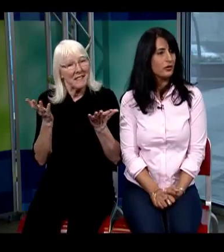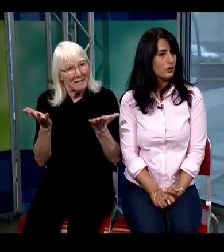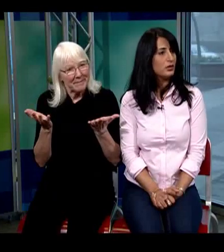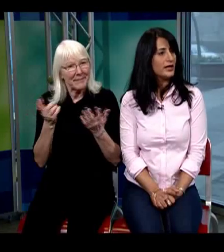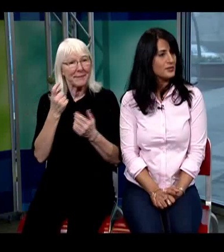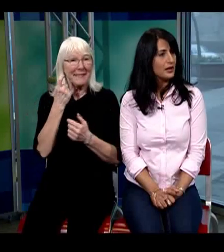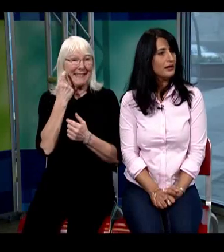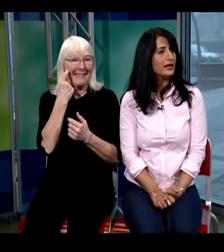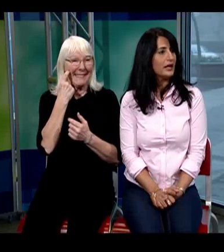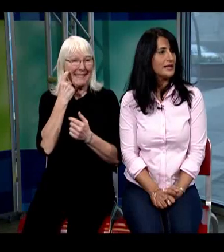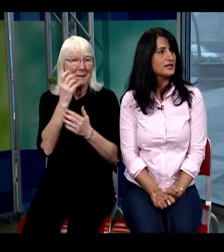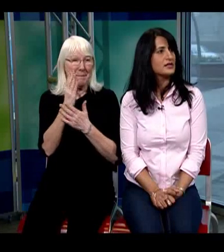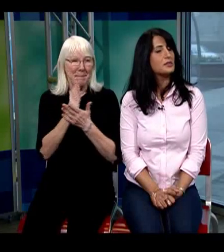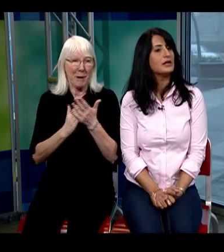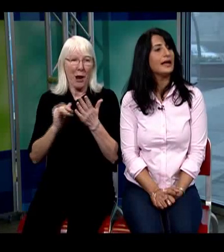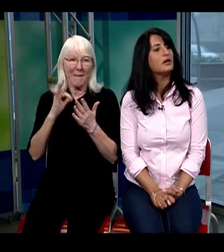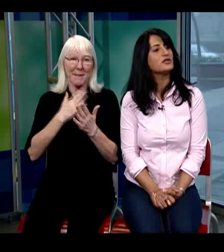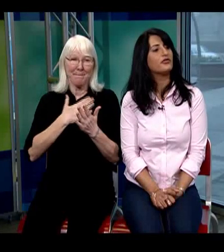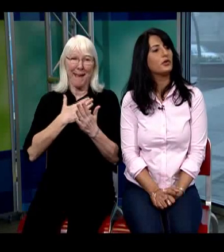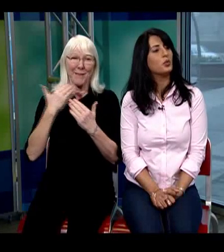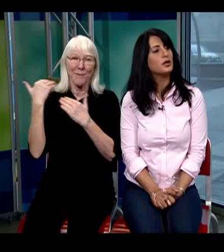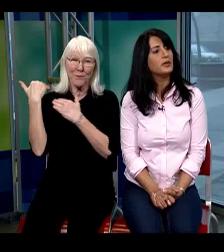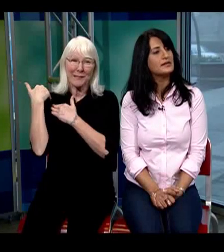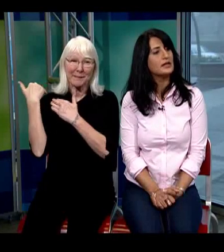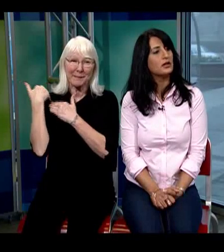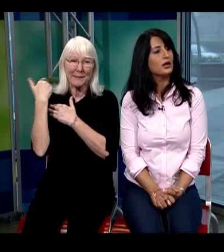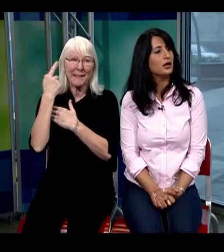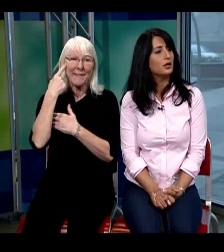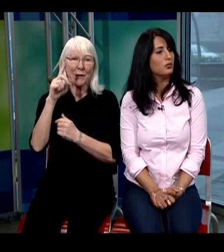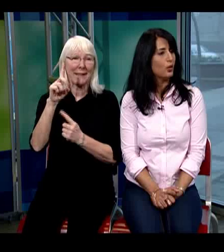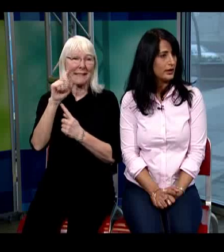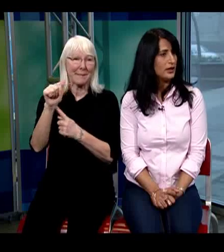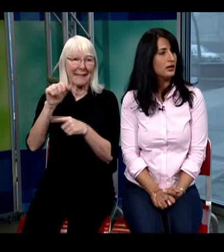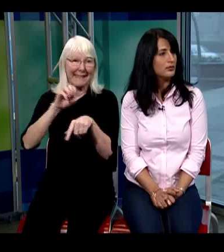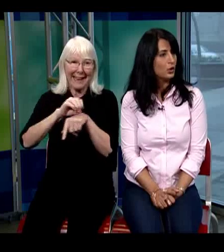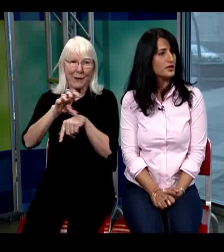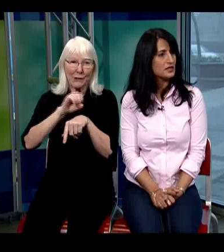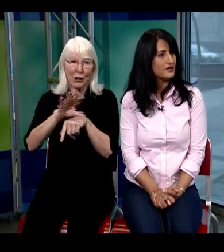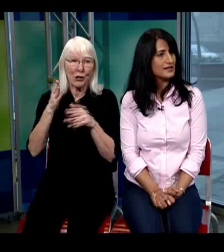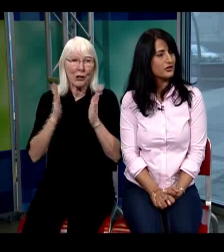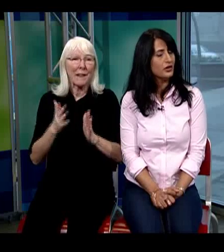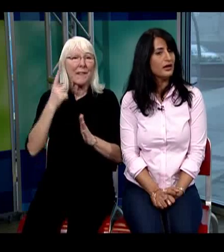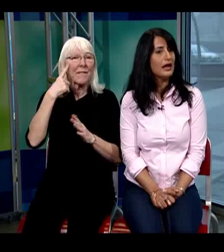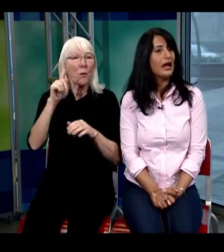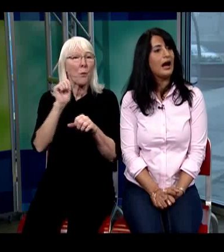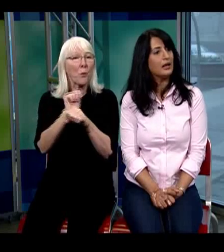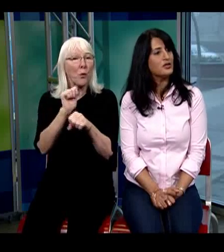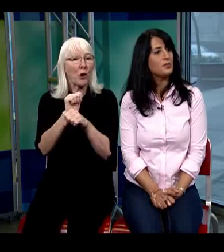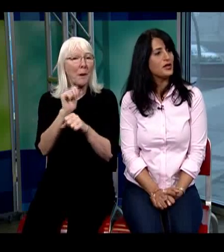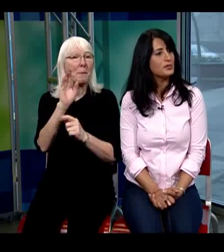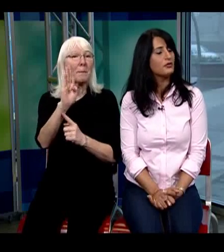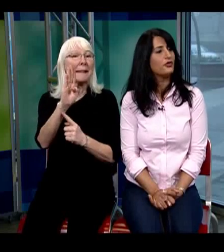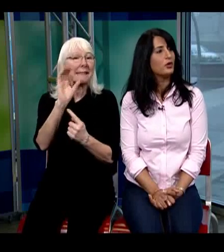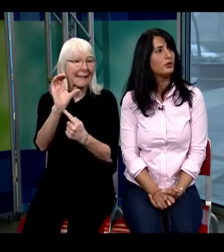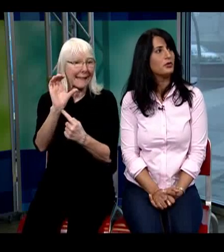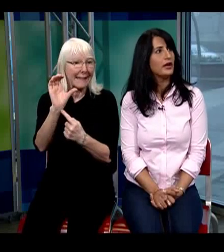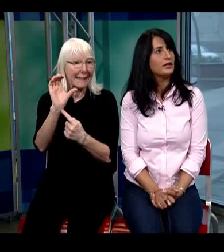role as well as the disability counsellor for the WorkBC Wally Employment Service Centre. I am responsible for providing